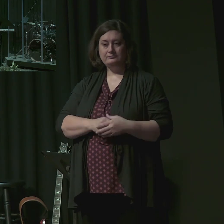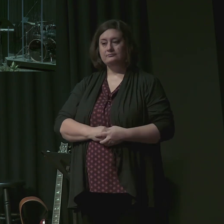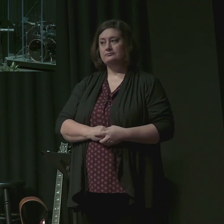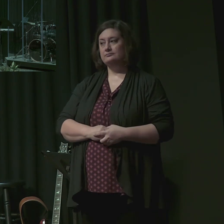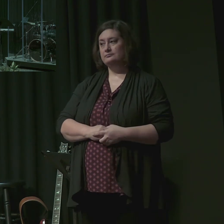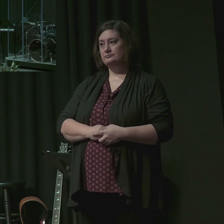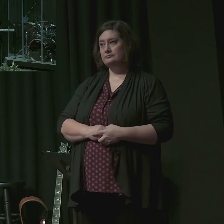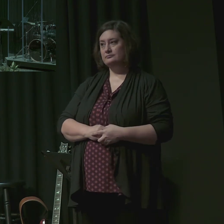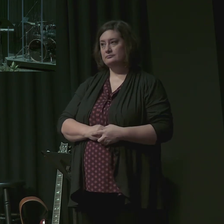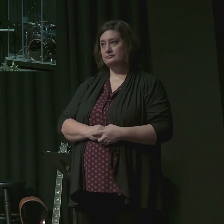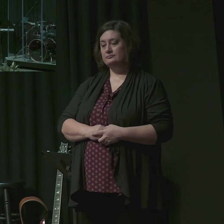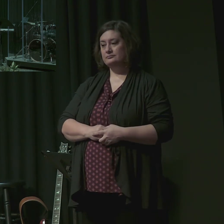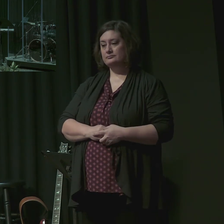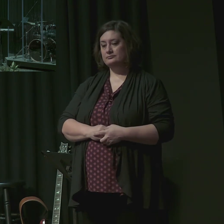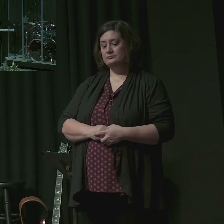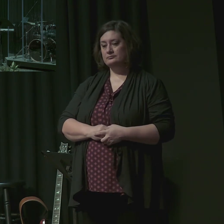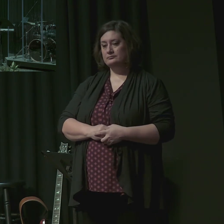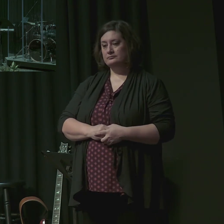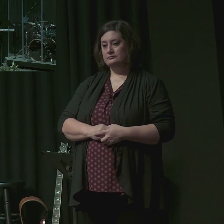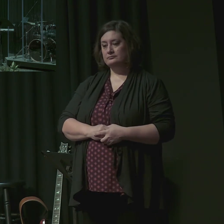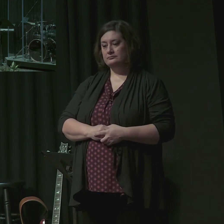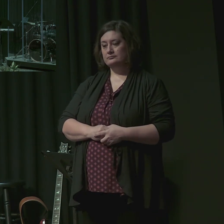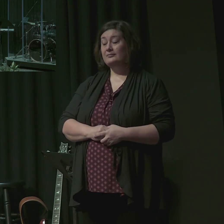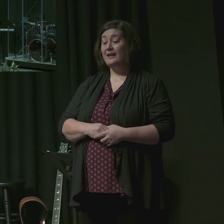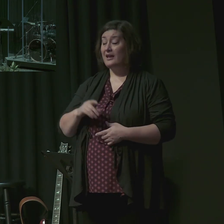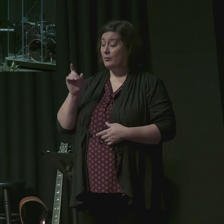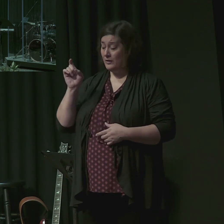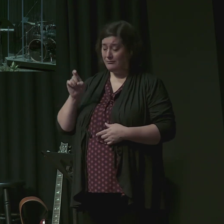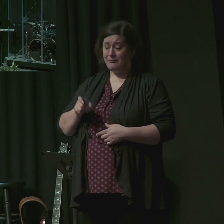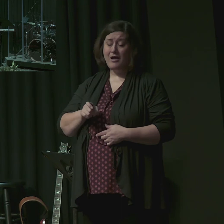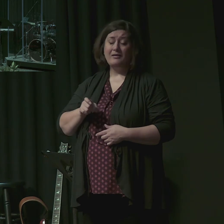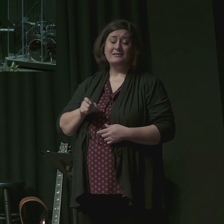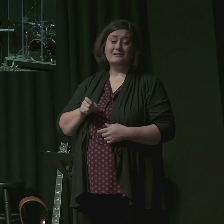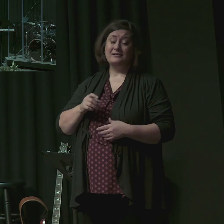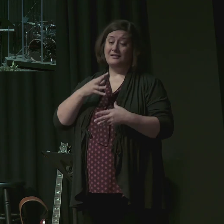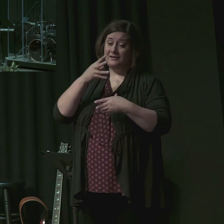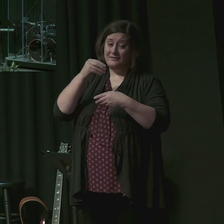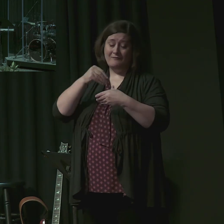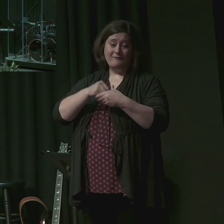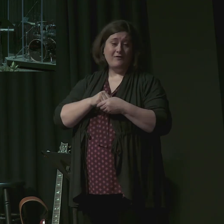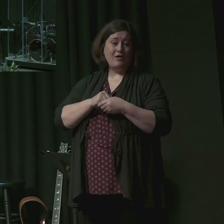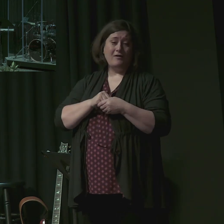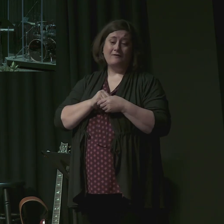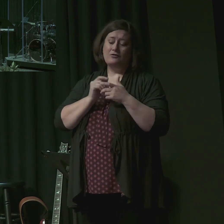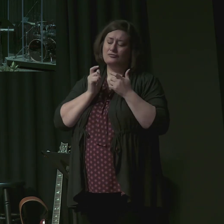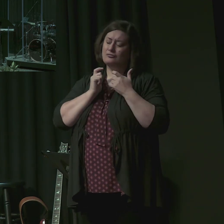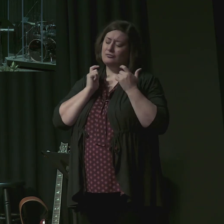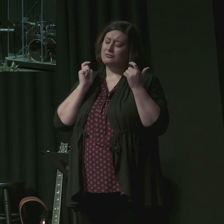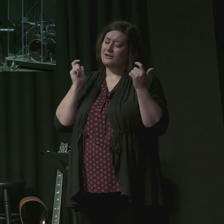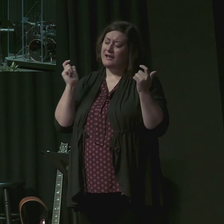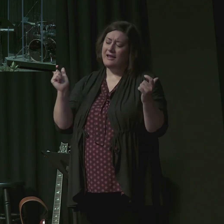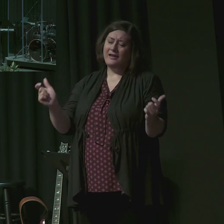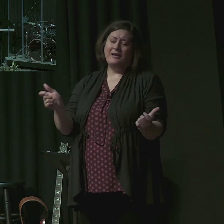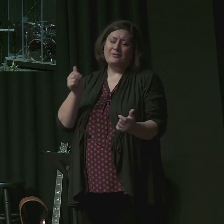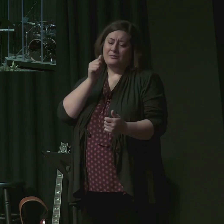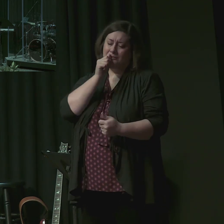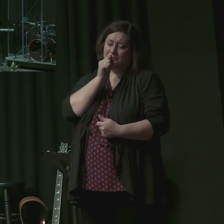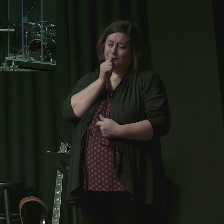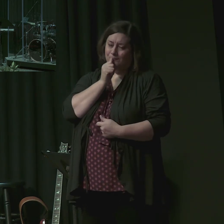And all of this is to be tempered with great patience and is to be saturated with instruction.